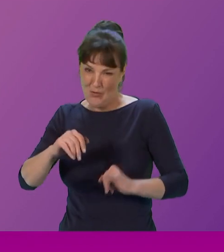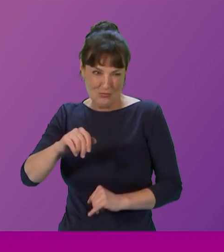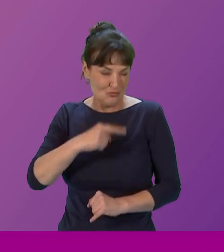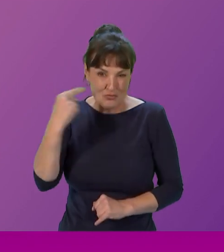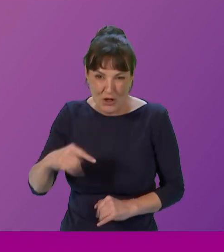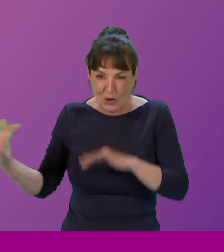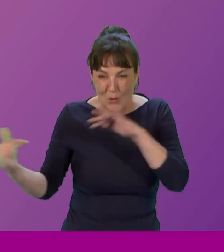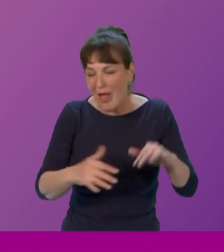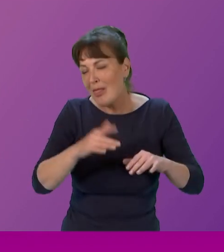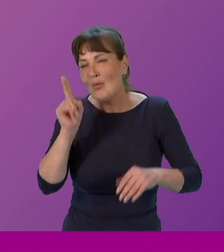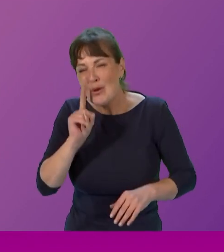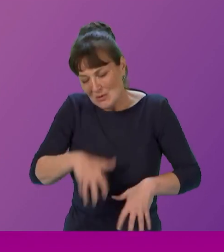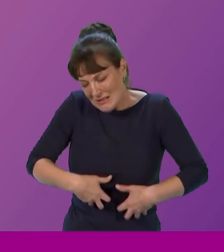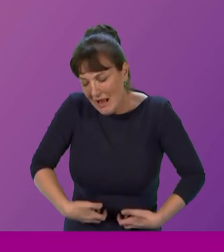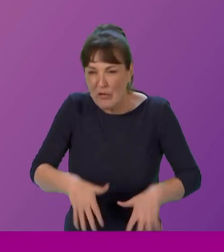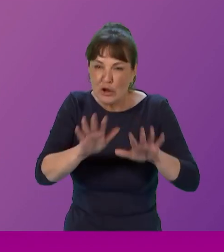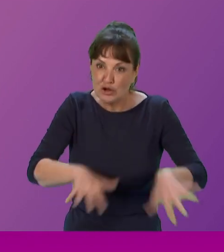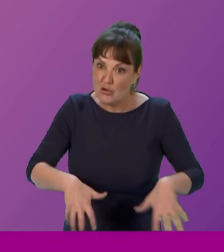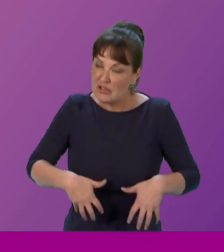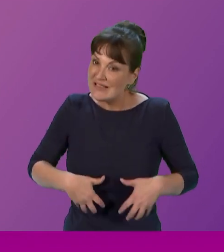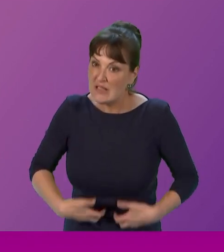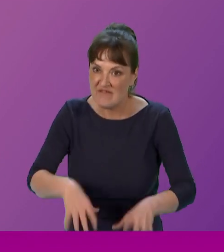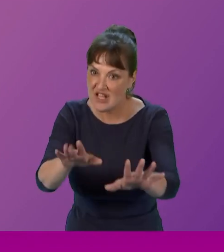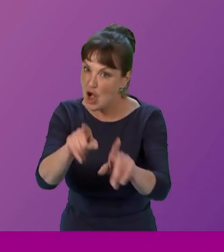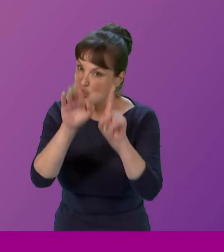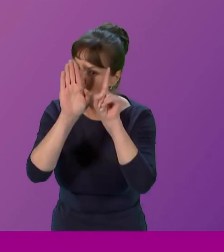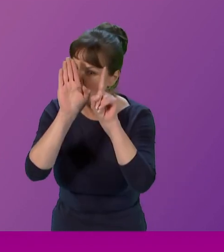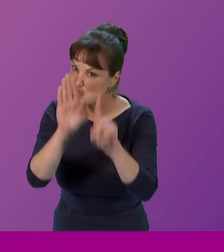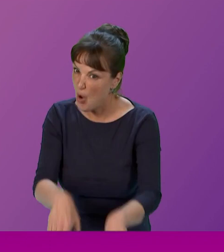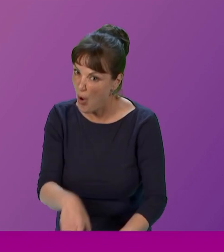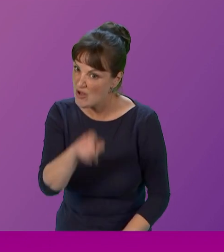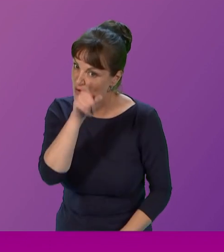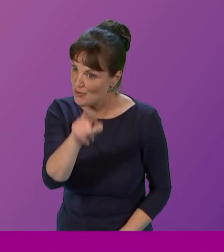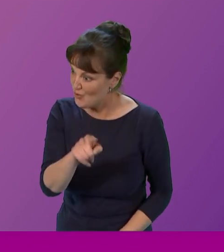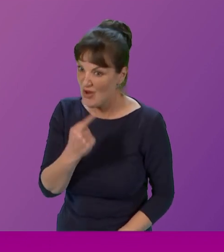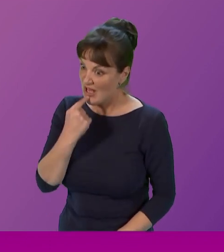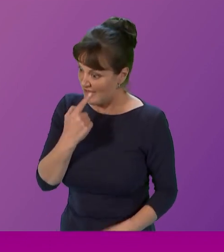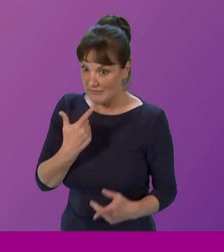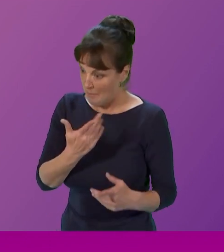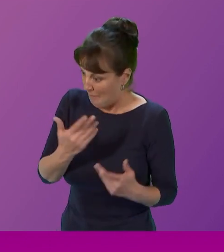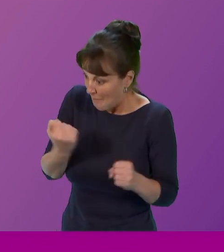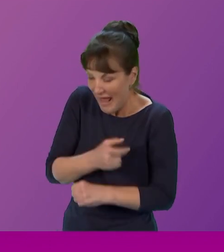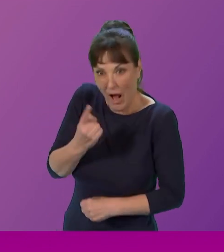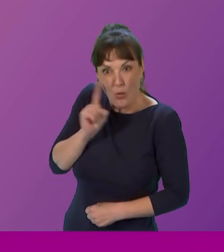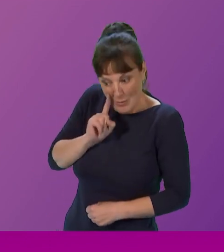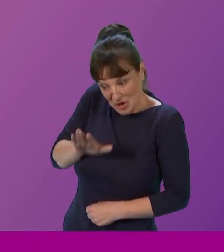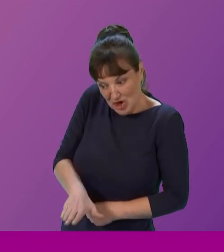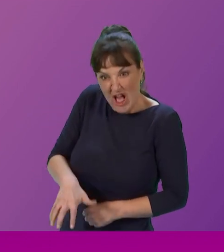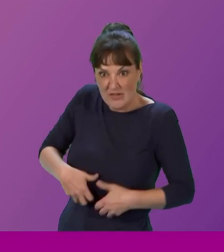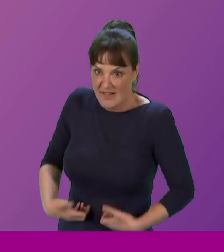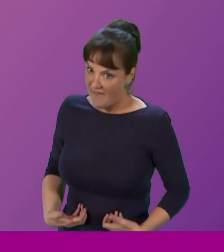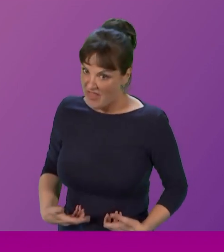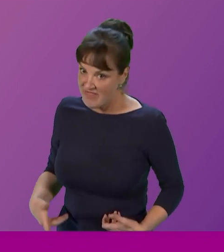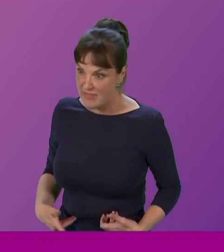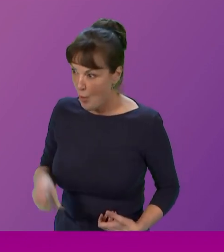Do not get in the way of a woman whose children is starving. These women took to the streets, shoulder to shoulder, they took